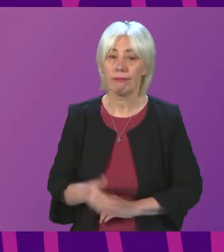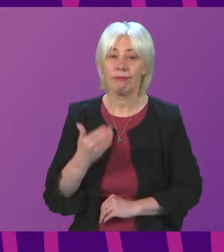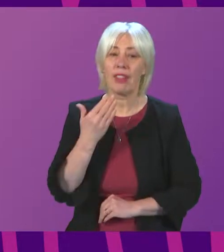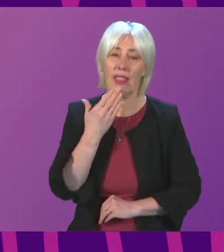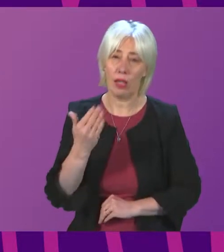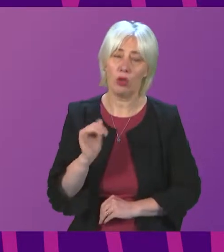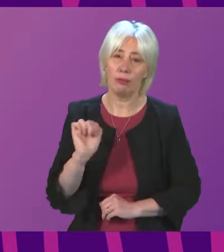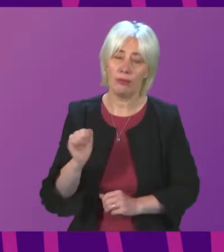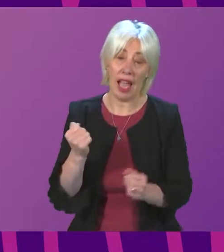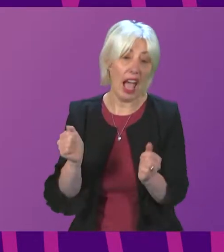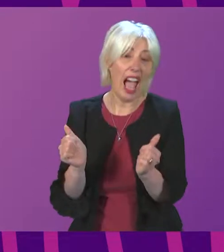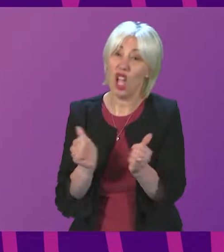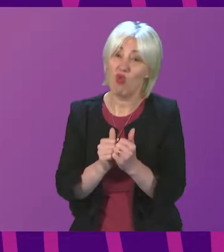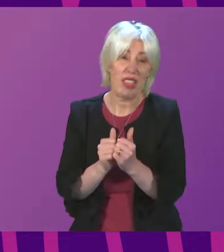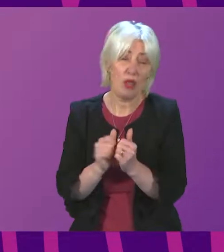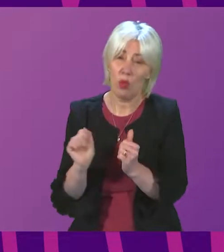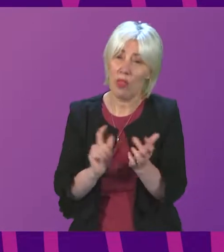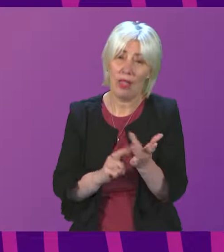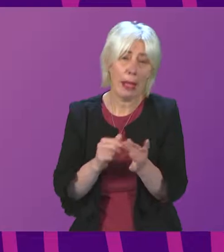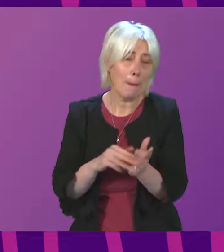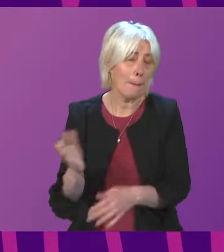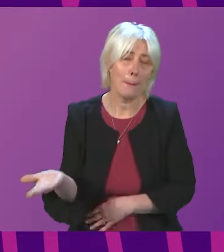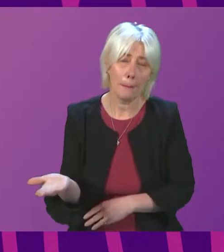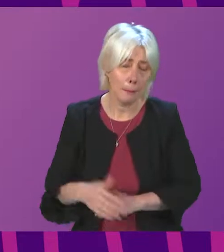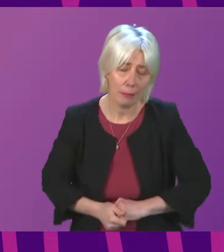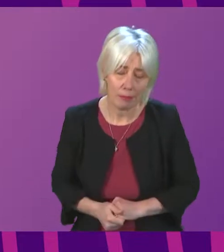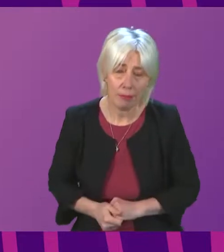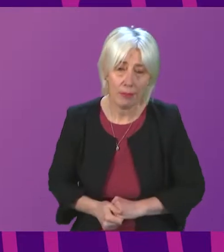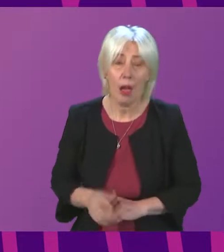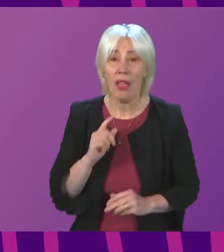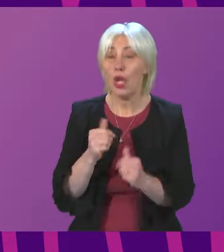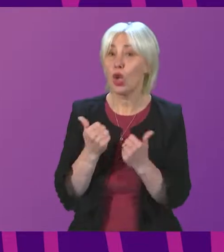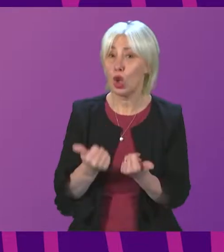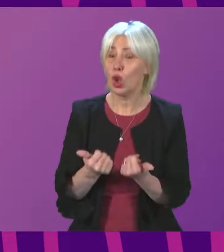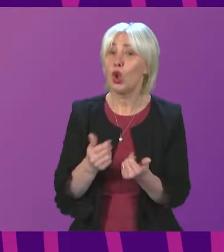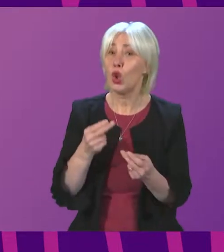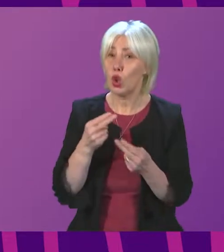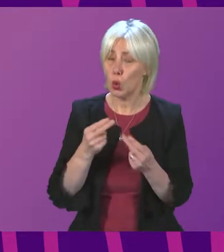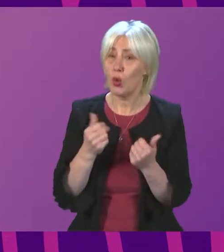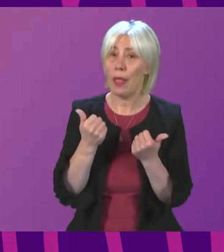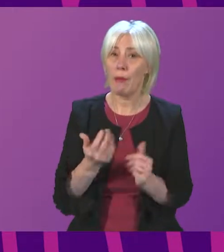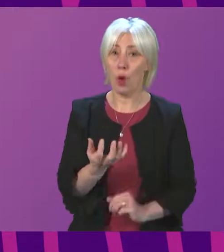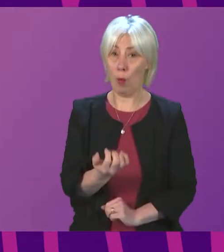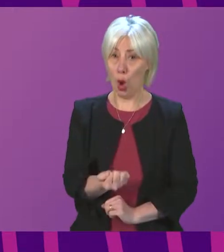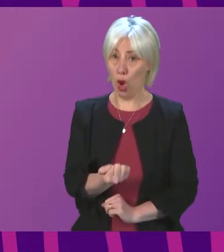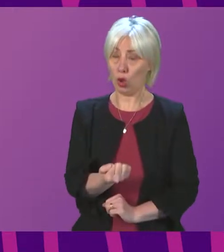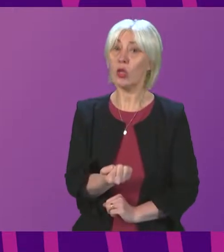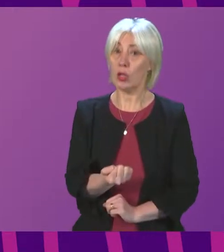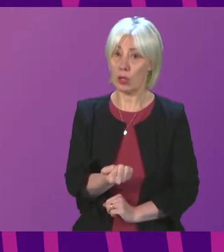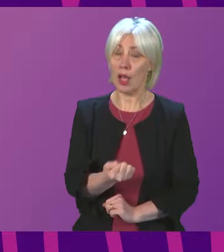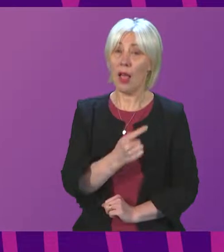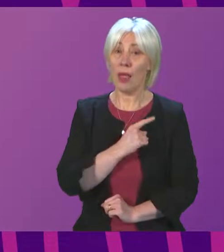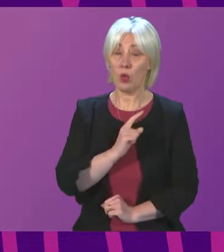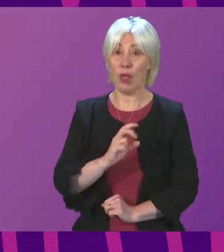everything that Liam has said, but I think it's welcome news that there has been a pause in all of this, because that's what